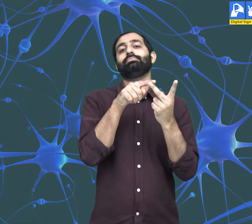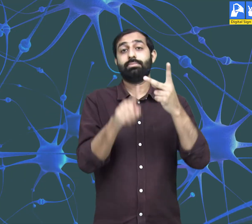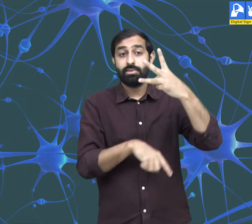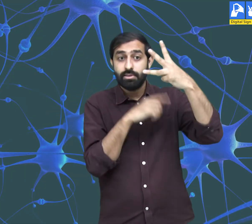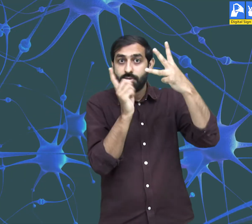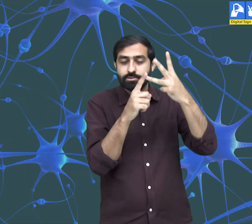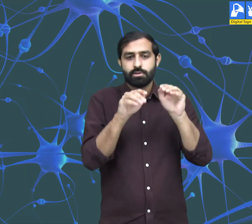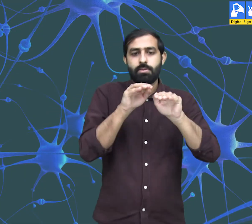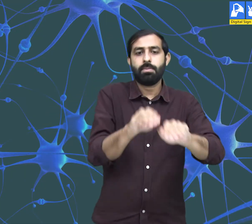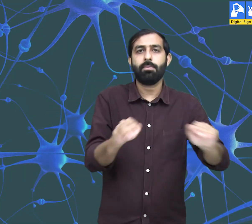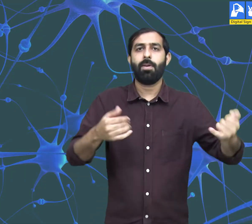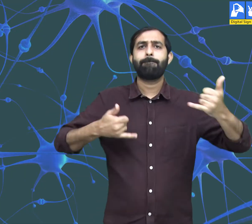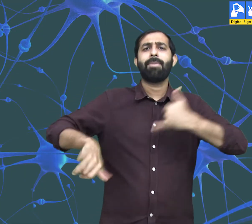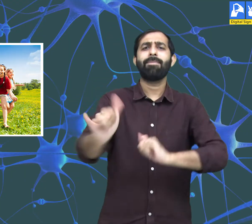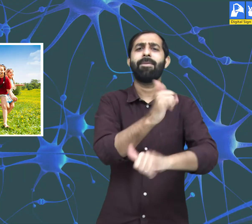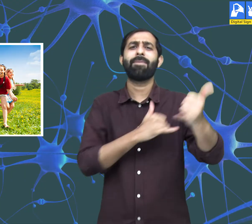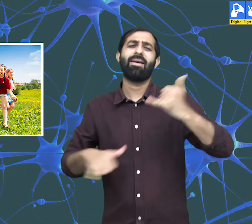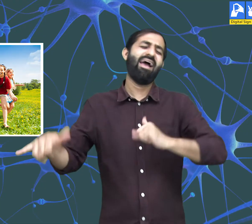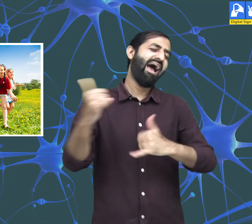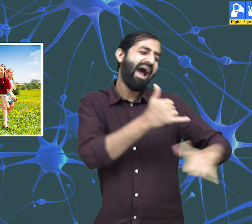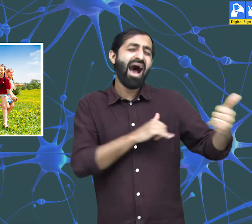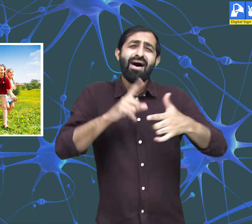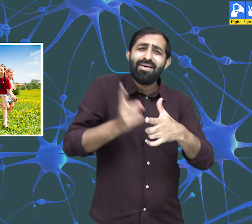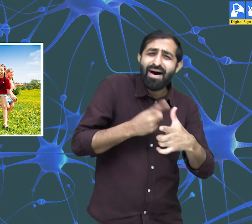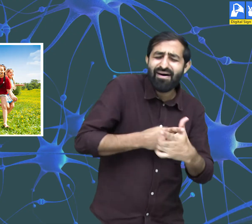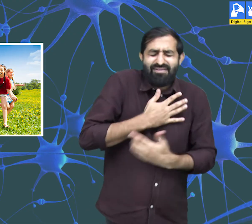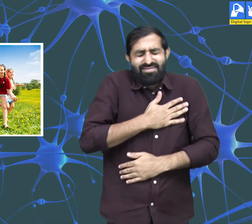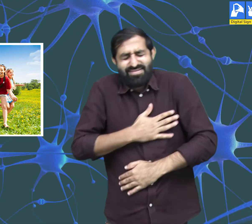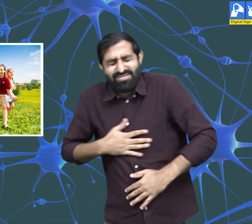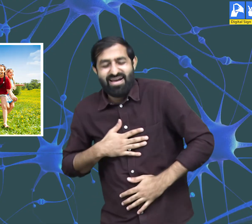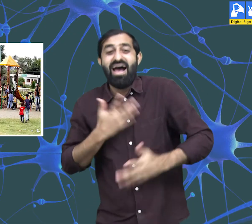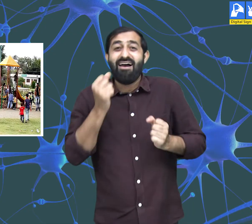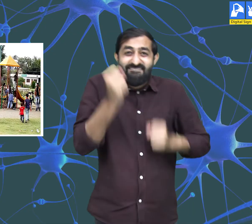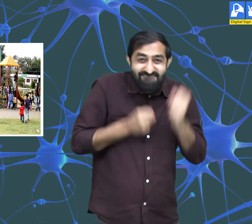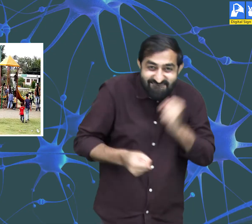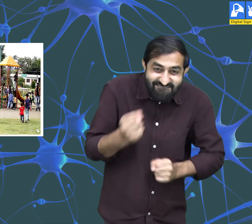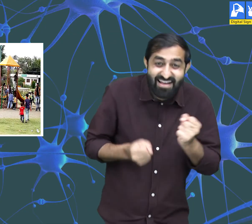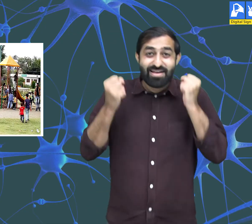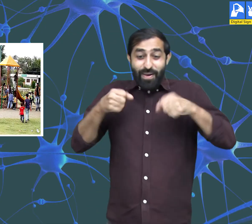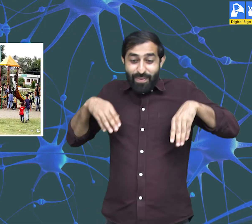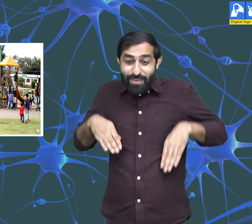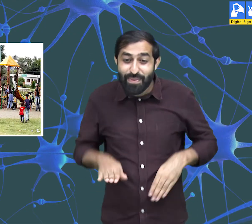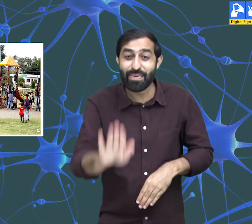Third, children run around for fun and pleasure